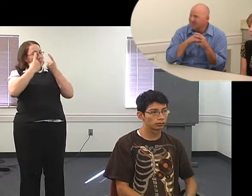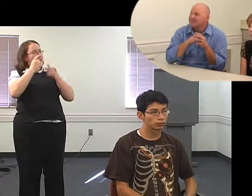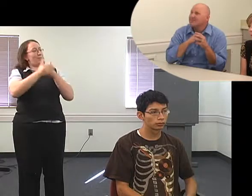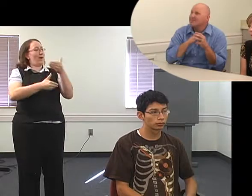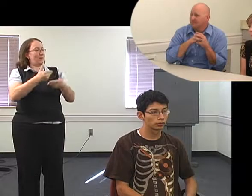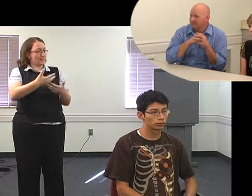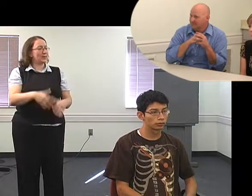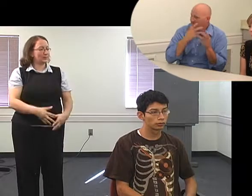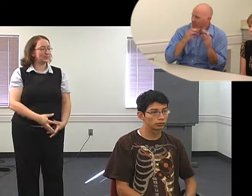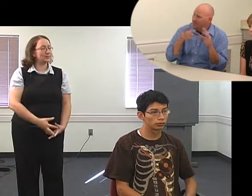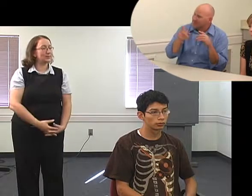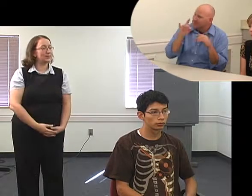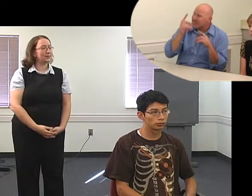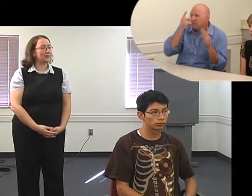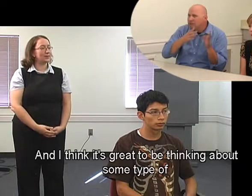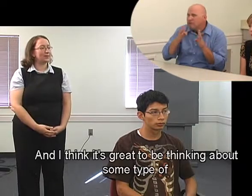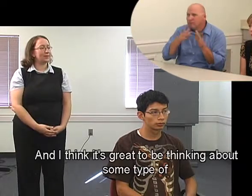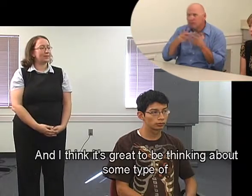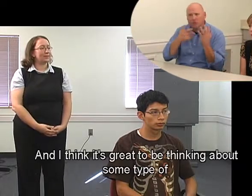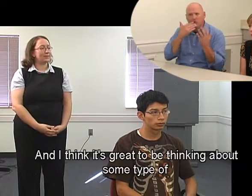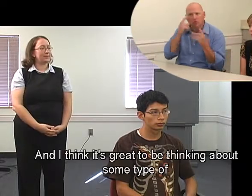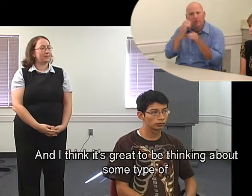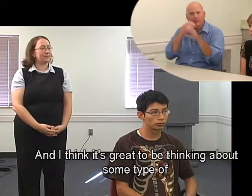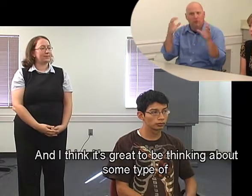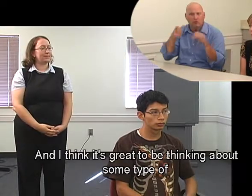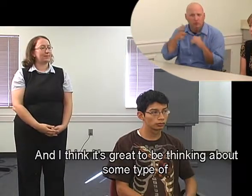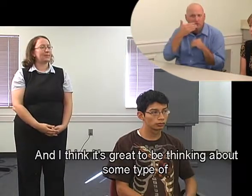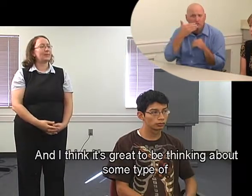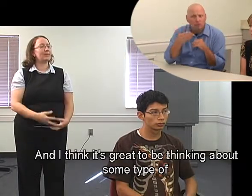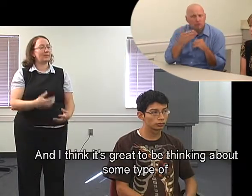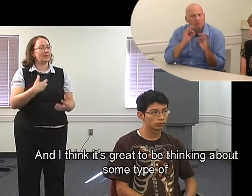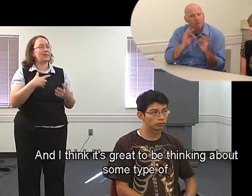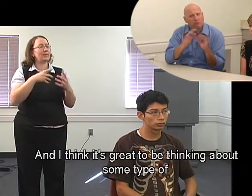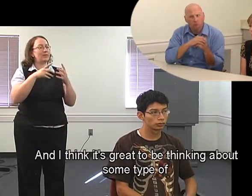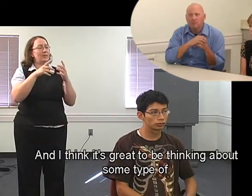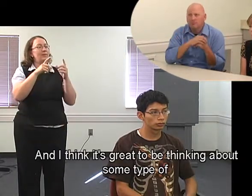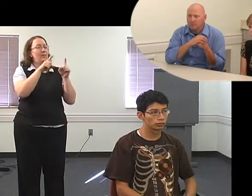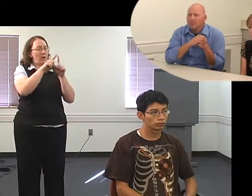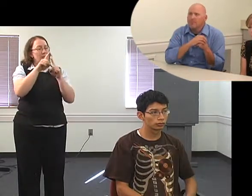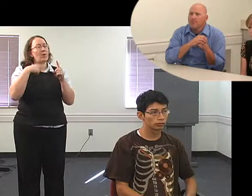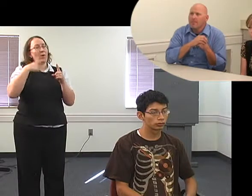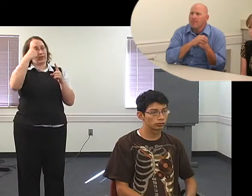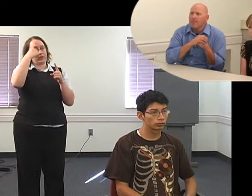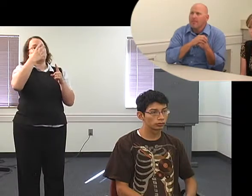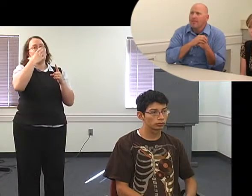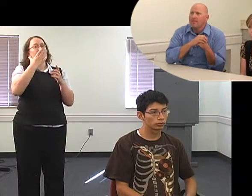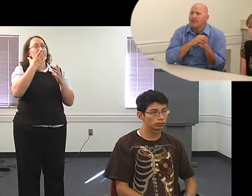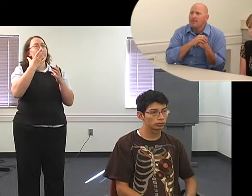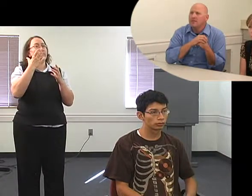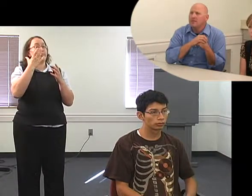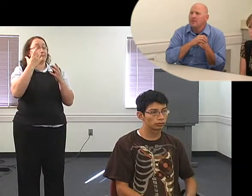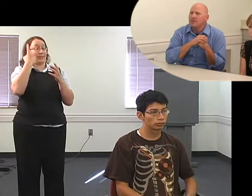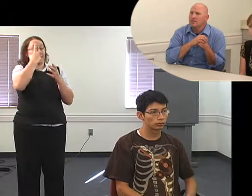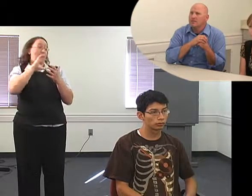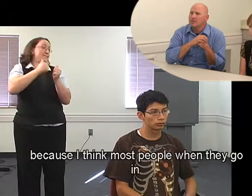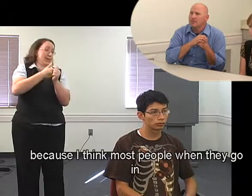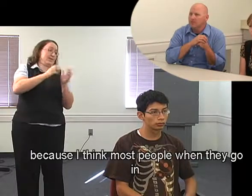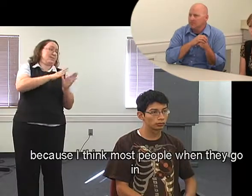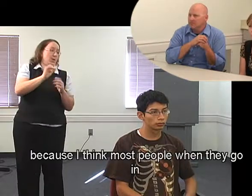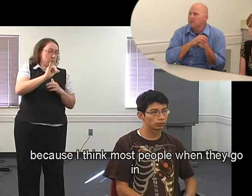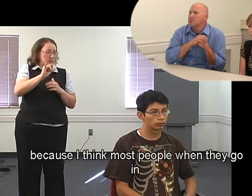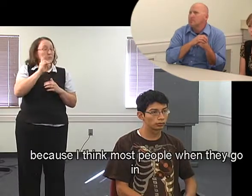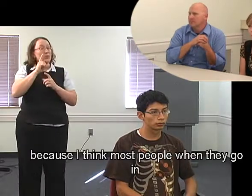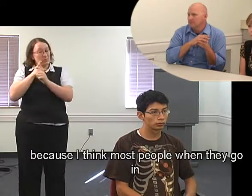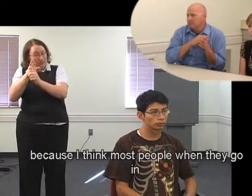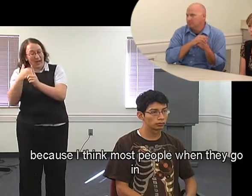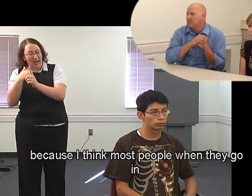top and I think it's great to be thinking about some type of plan B that you can also do because I